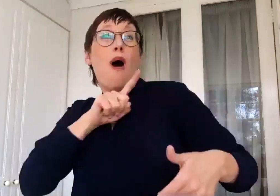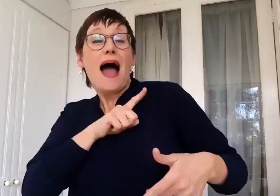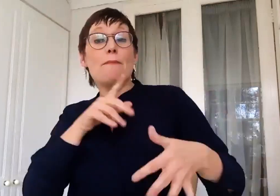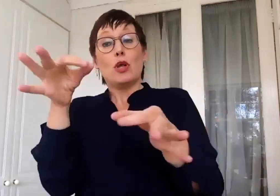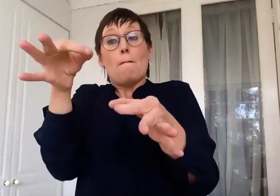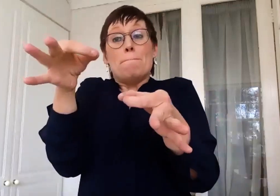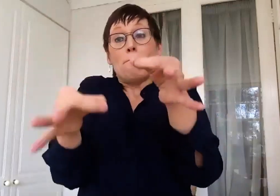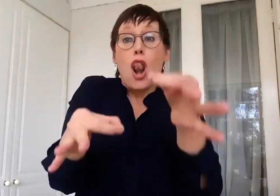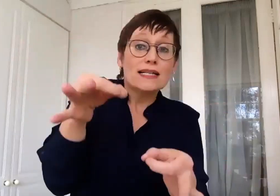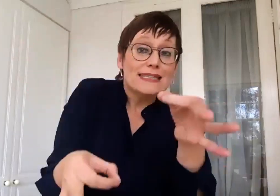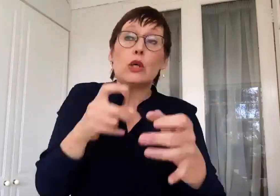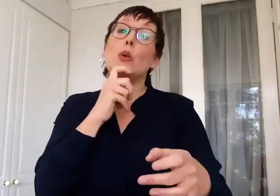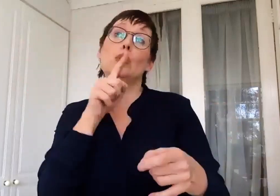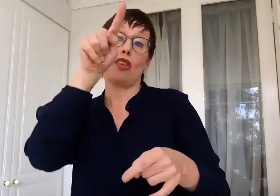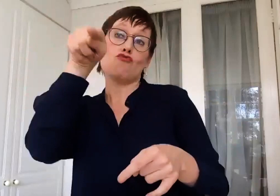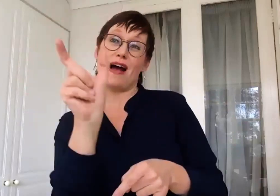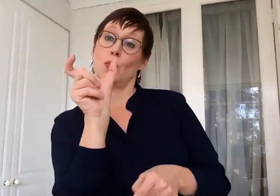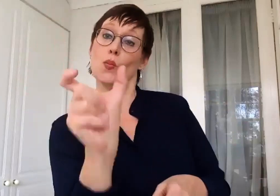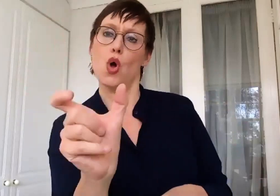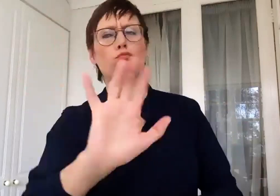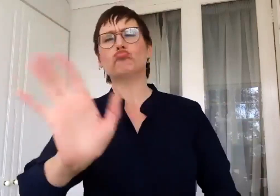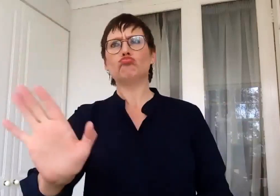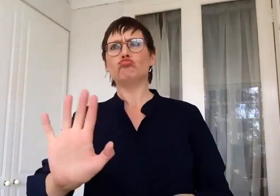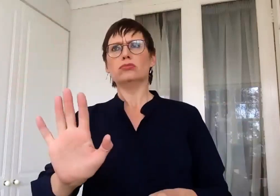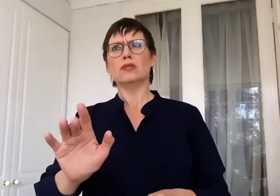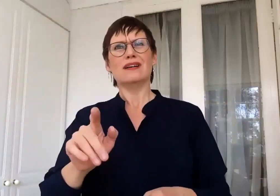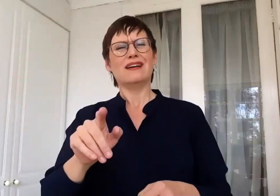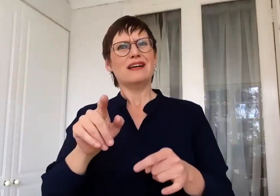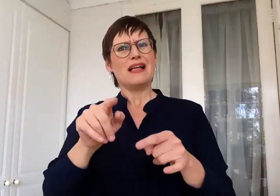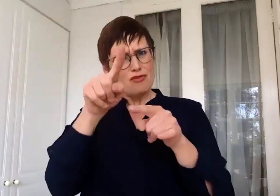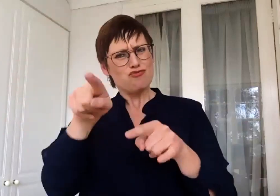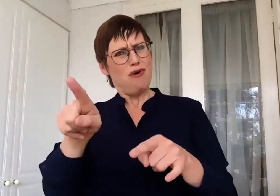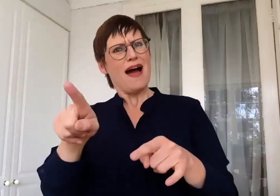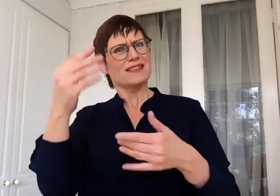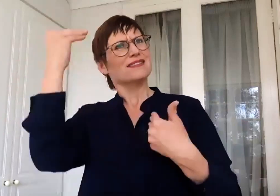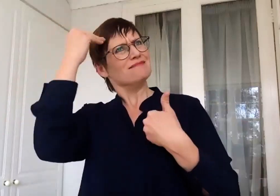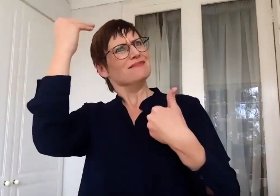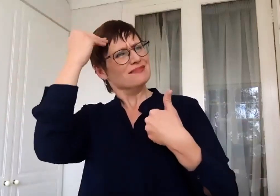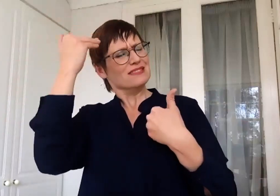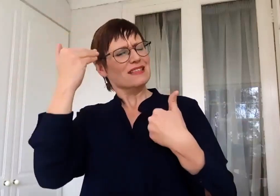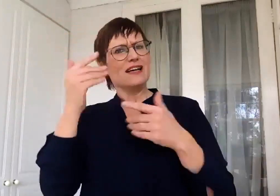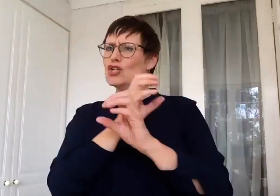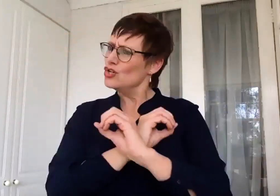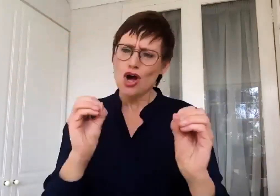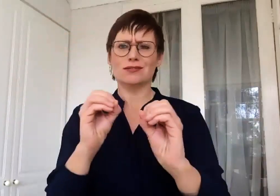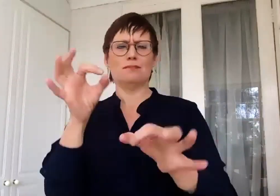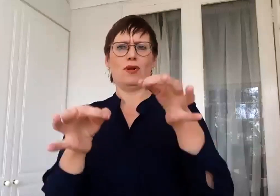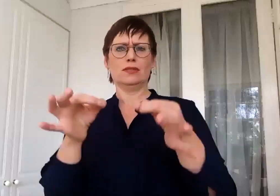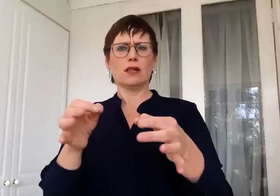speak, but because of who they are as a community. But deaf people do acknowledge that the lack of hearing, the